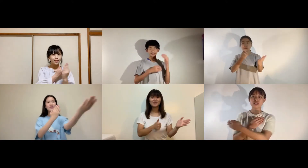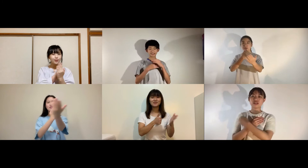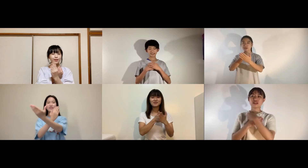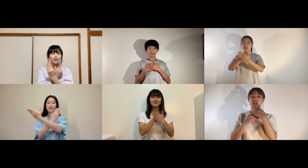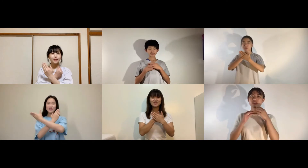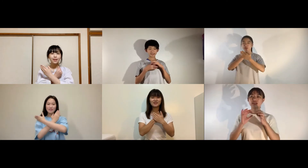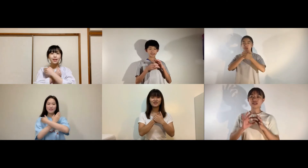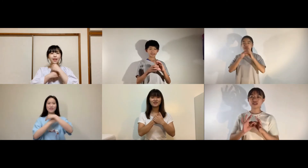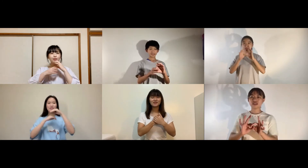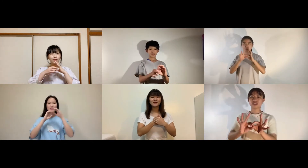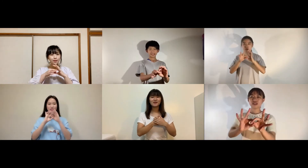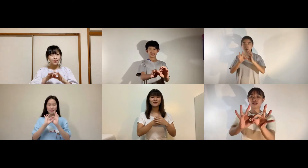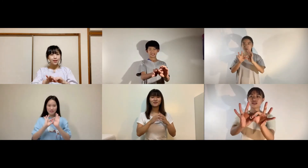safe His arms